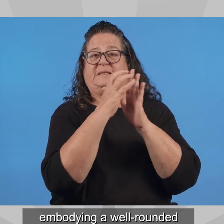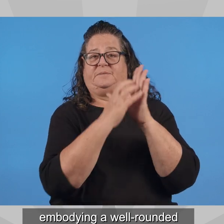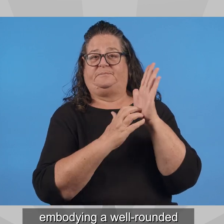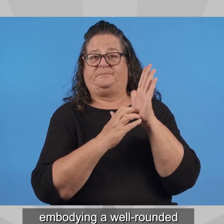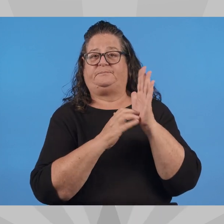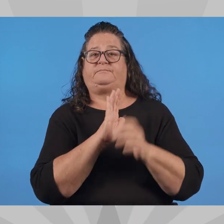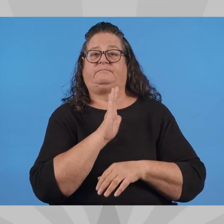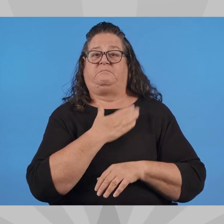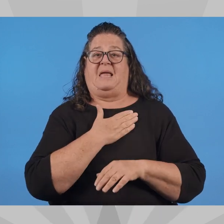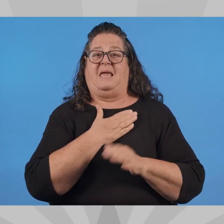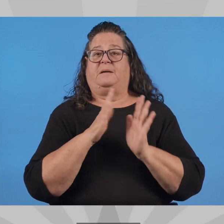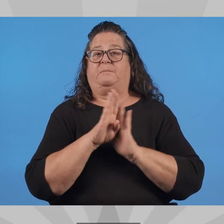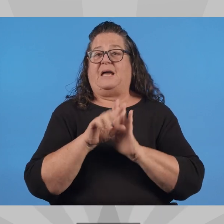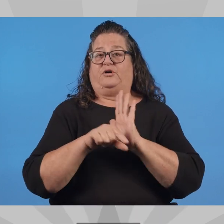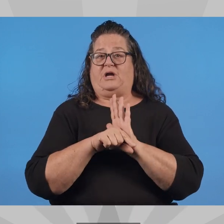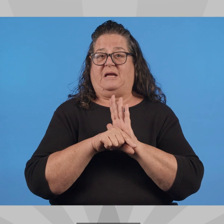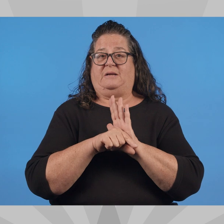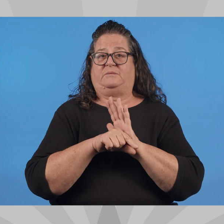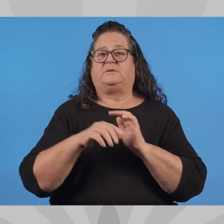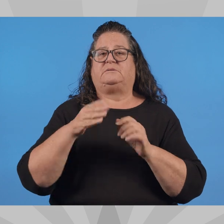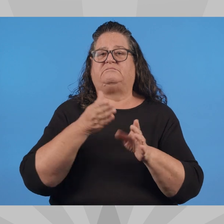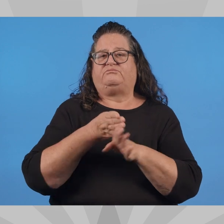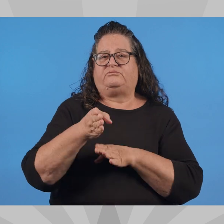leadership. Statement